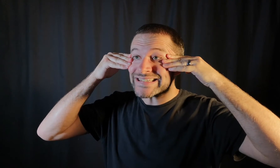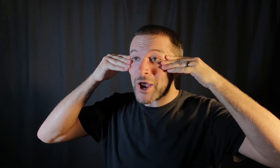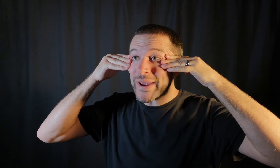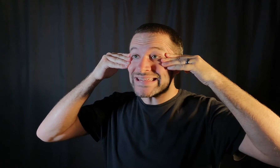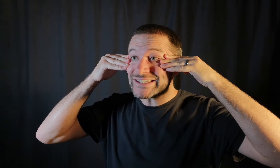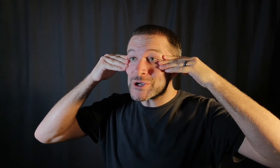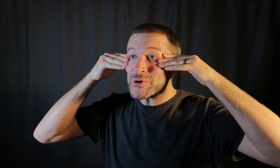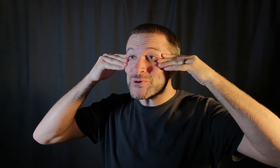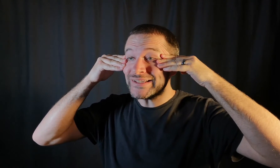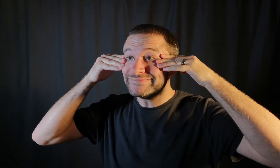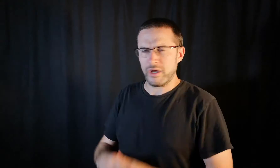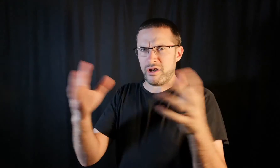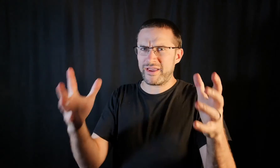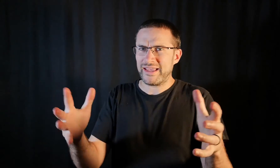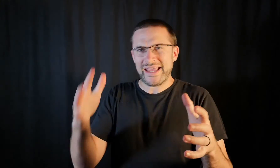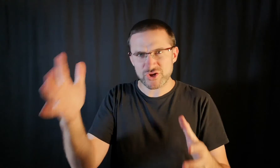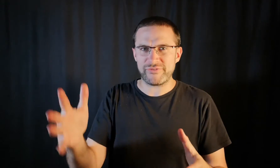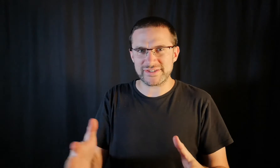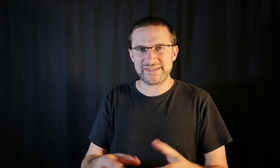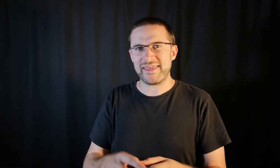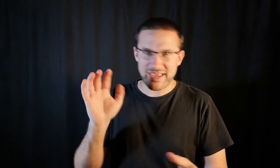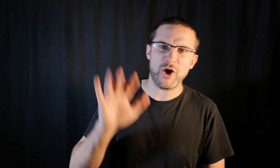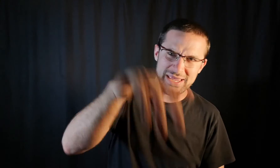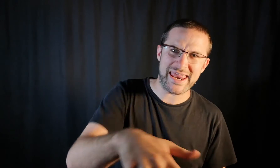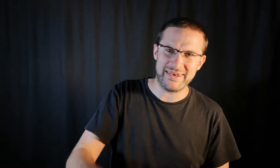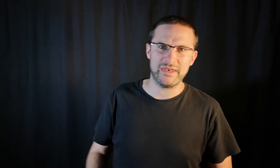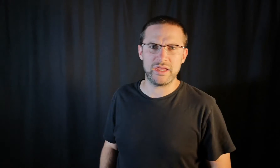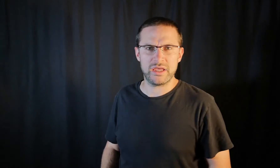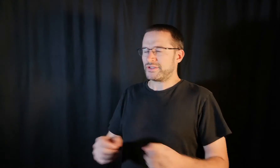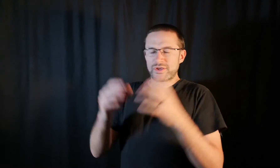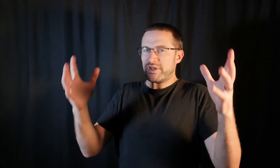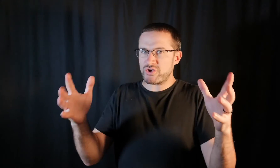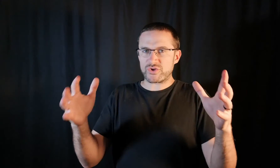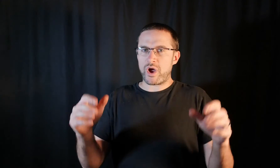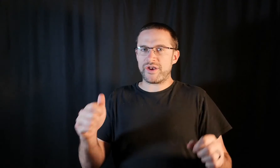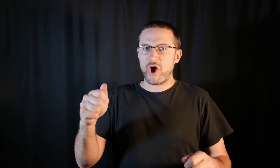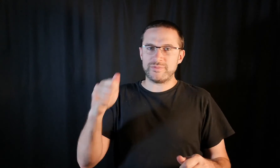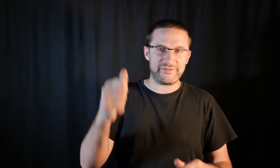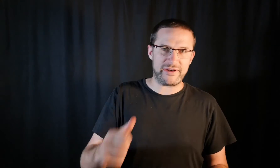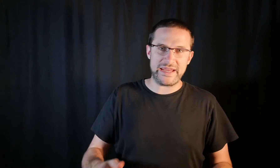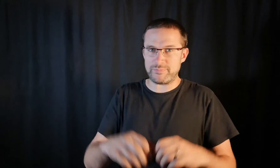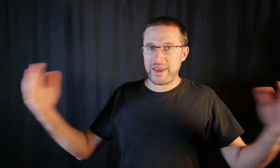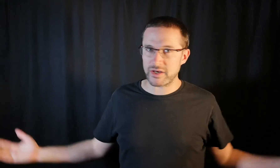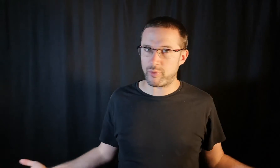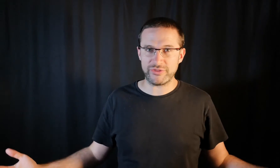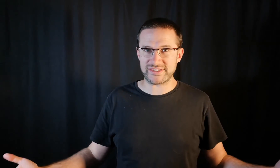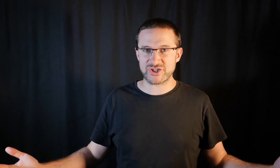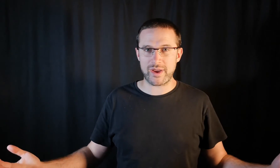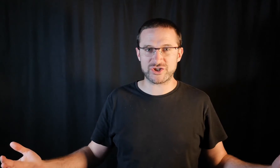to go in soon! Like it's obvious isn't it? They're going in. So we use the word hope differently dependent upon the situation.